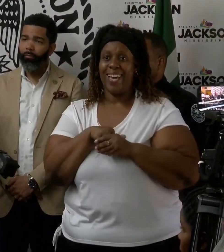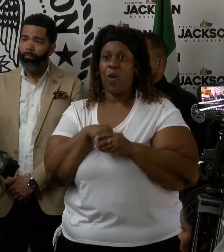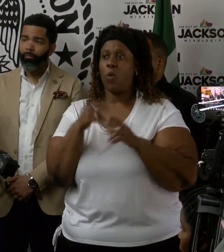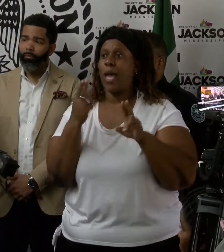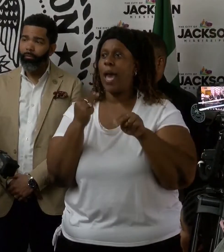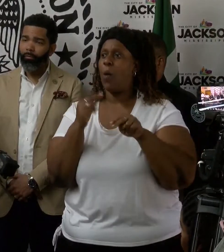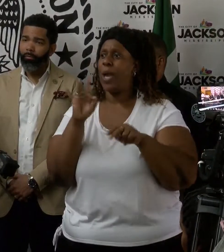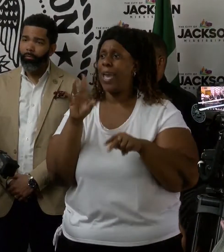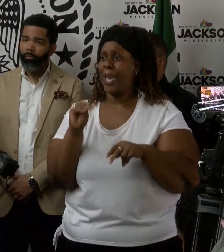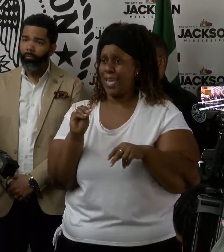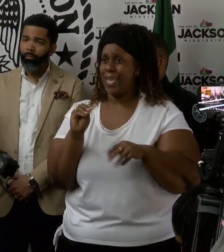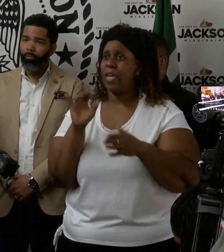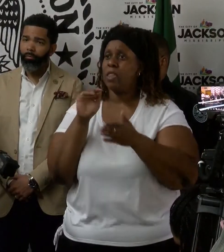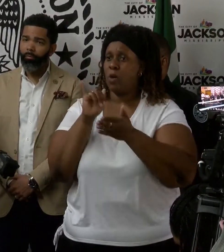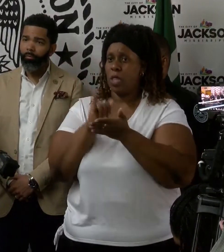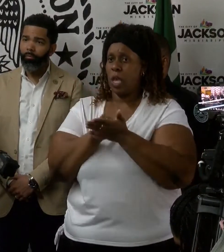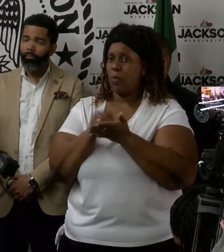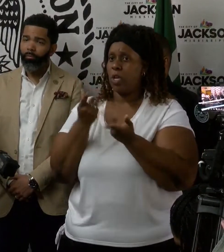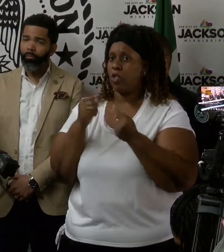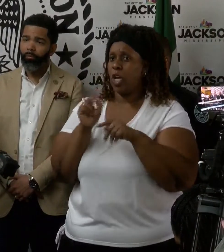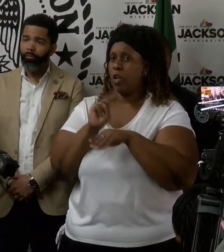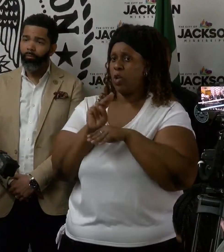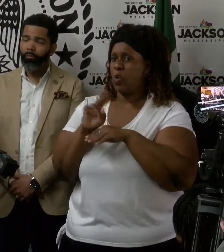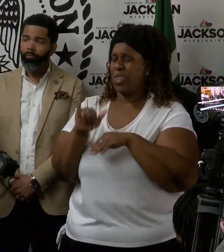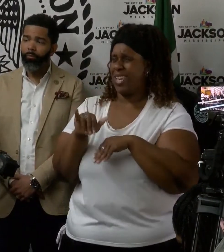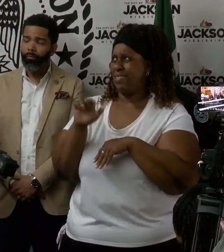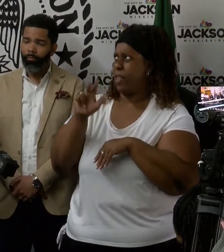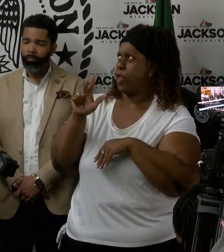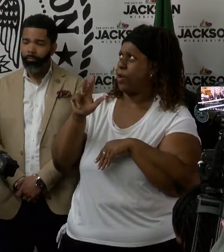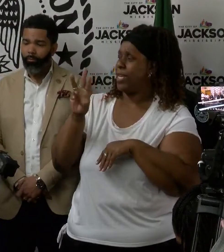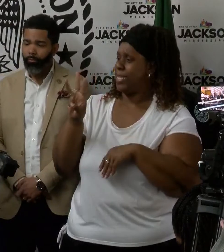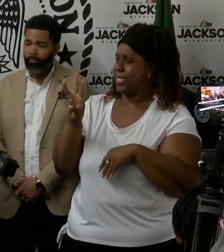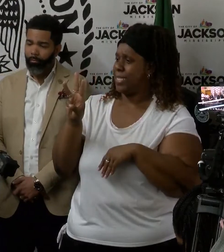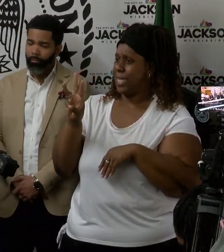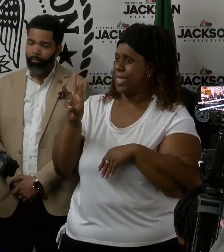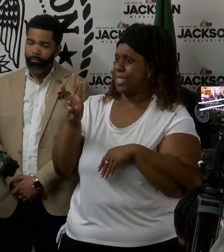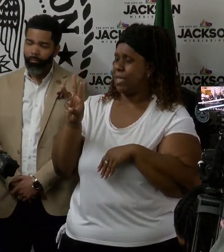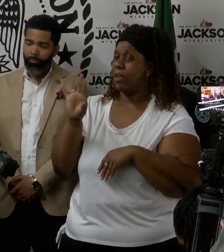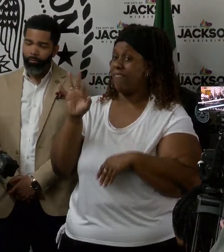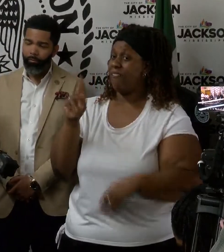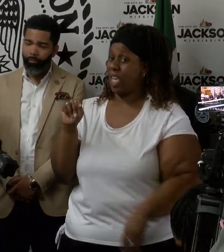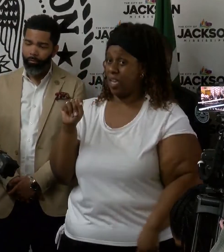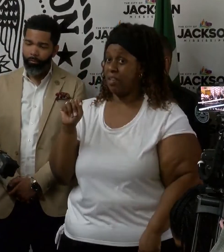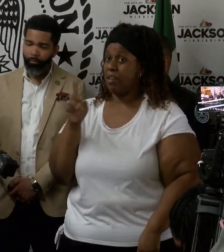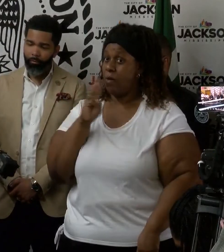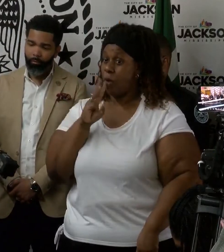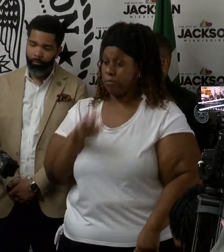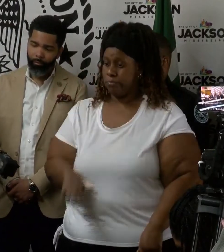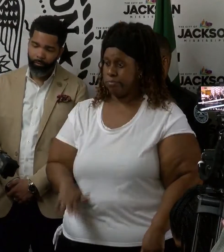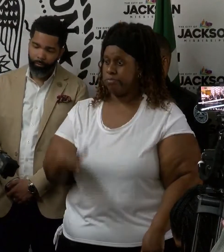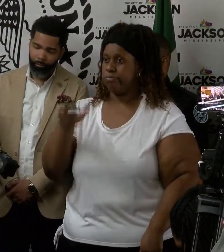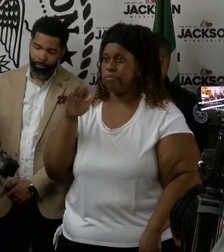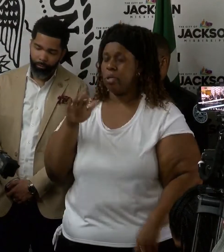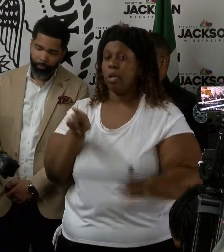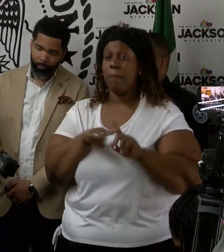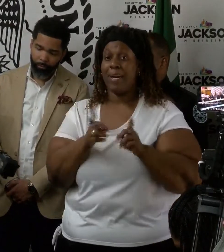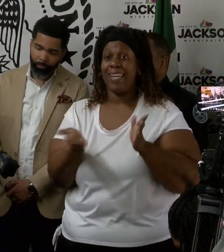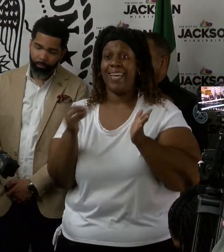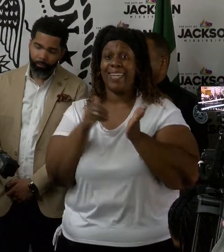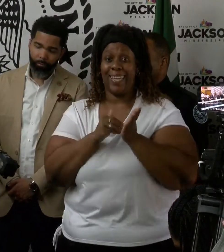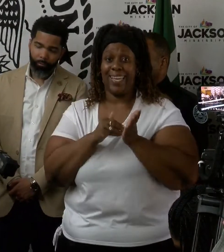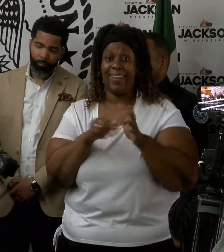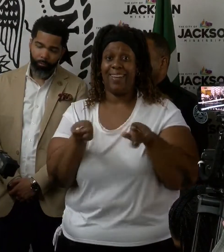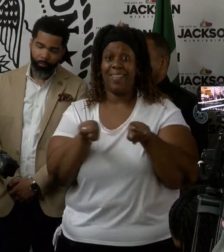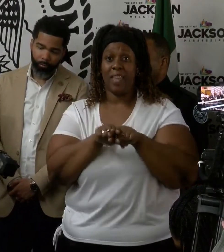gauge that we're projecting to go to 30, 36 feet, 36 and yeah, 36 feet. And but like I said, they've